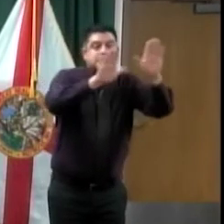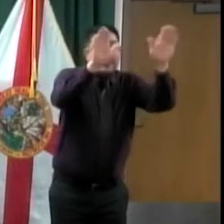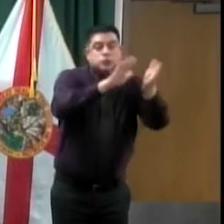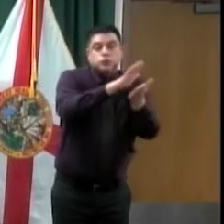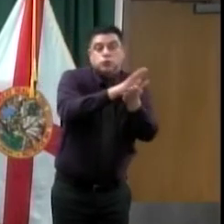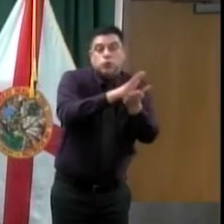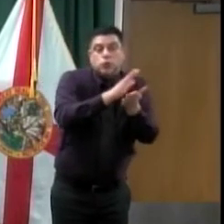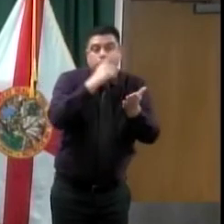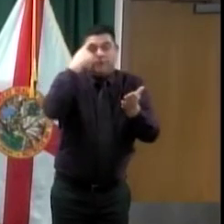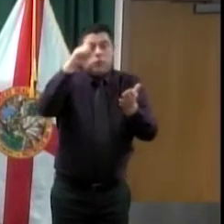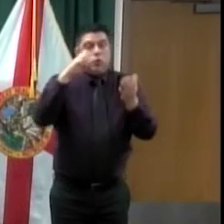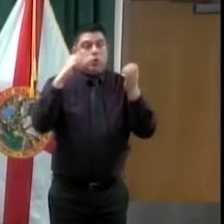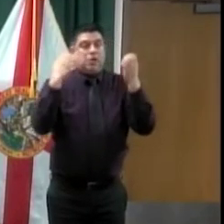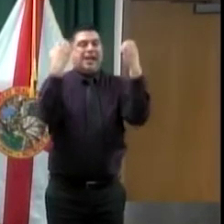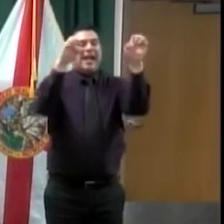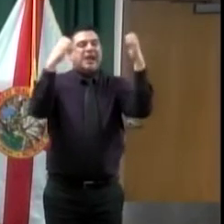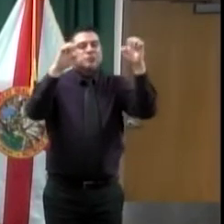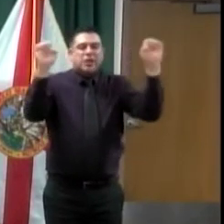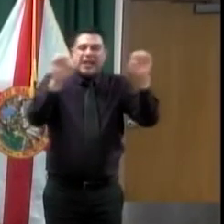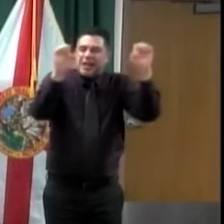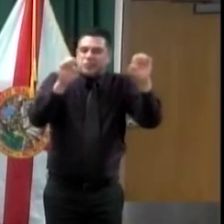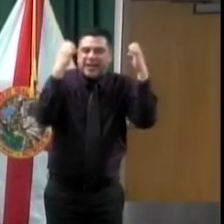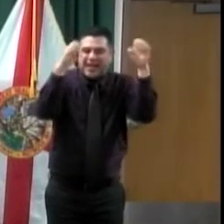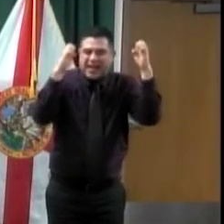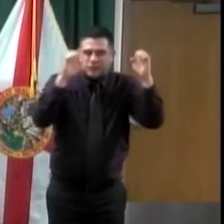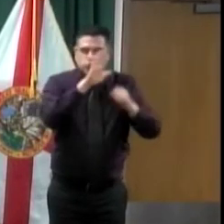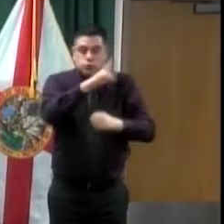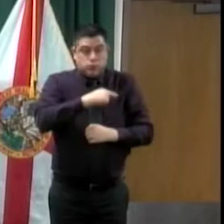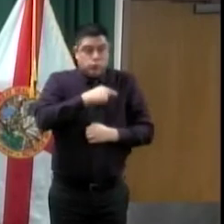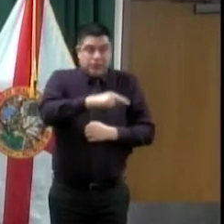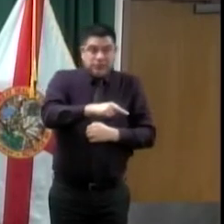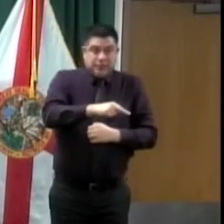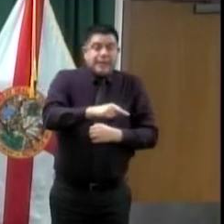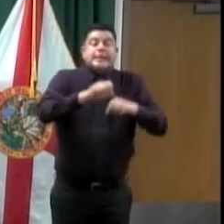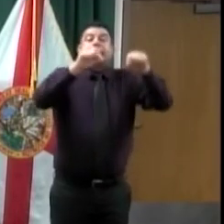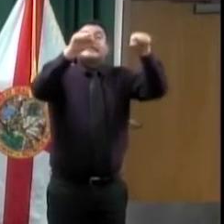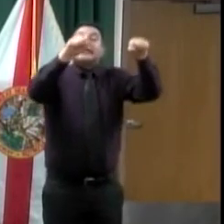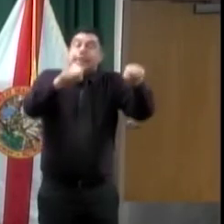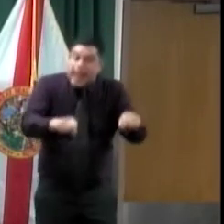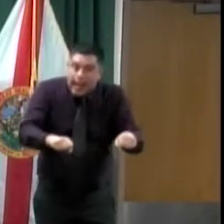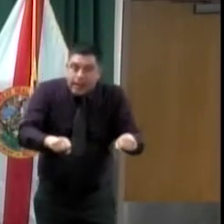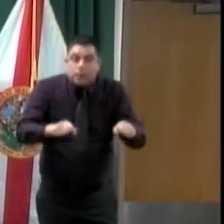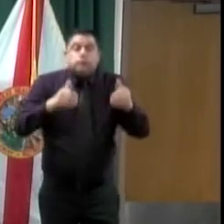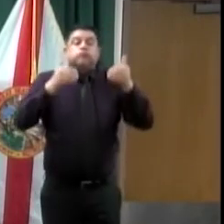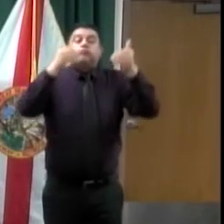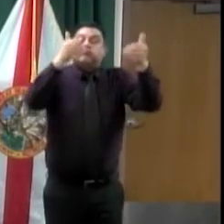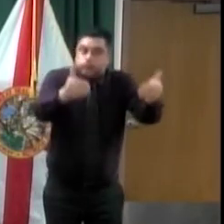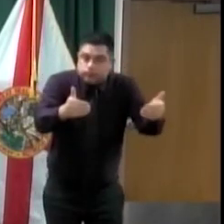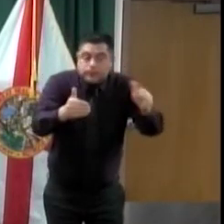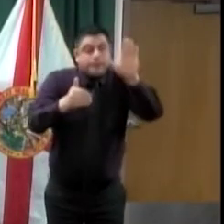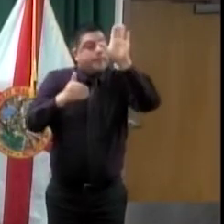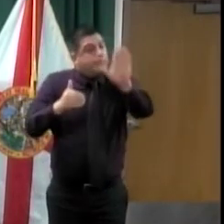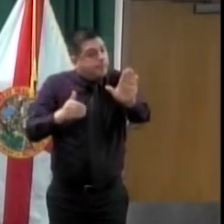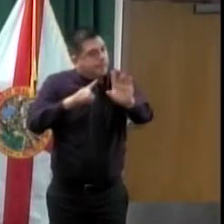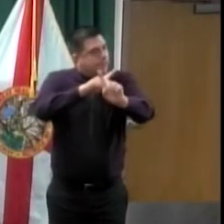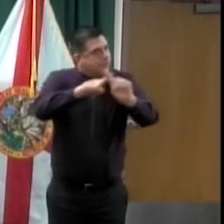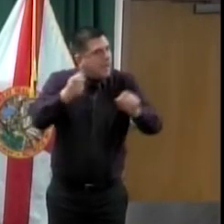you can have that smaller group, but try to space the individuals out six feet that follows the CDC guidelines.